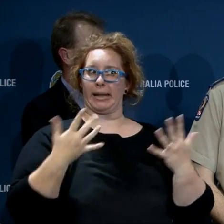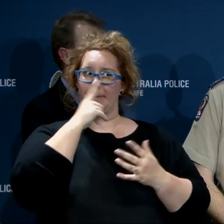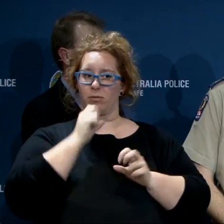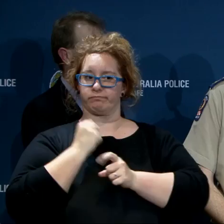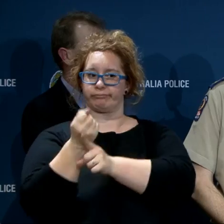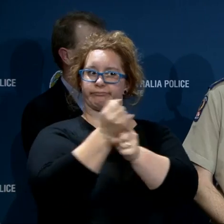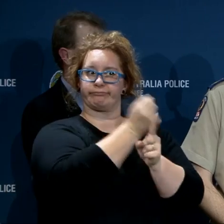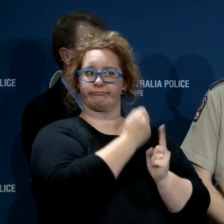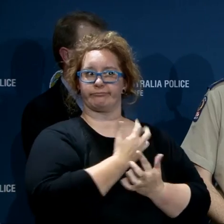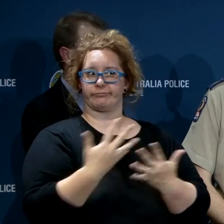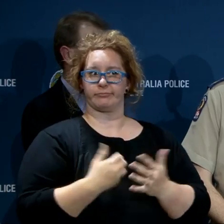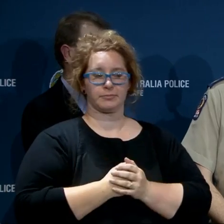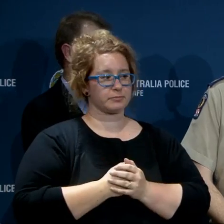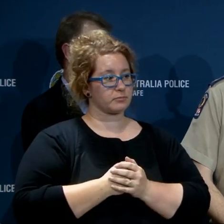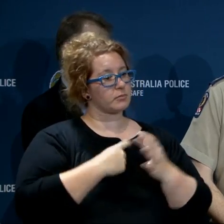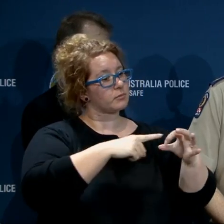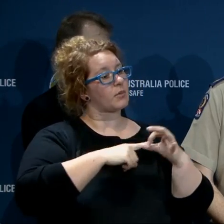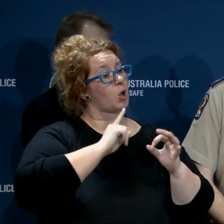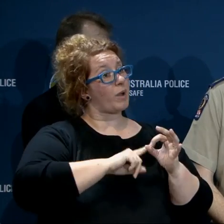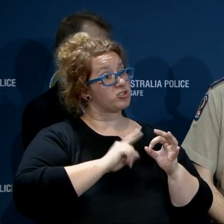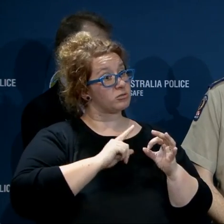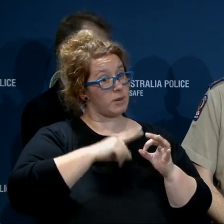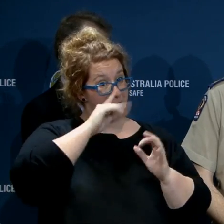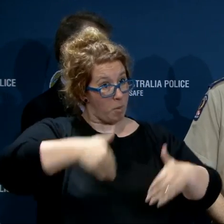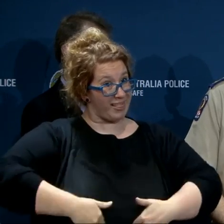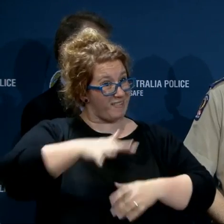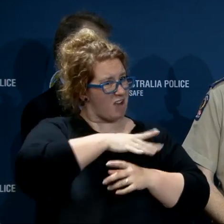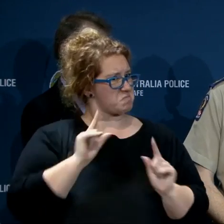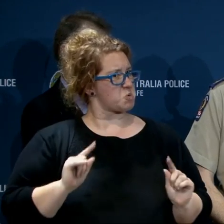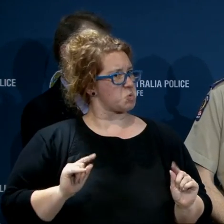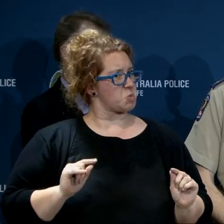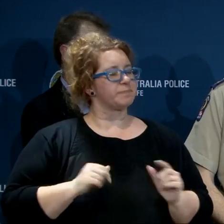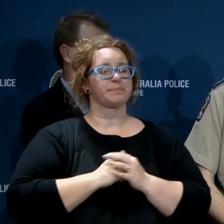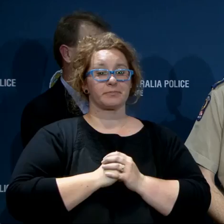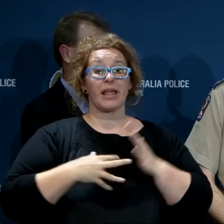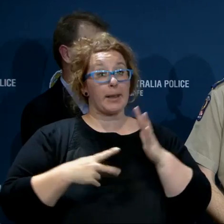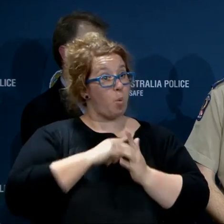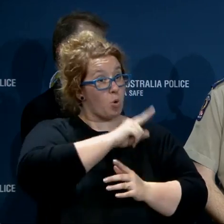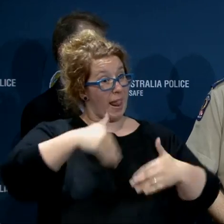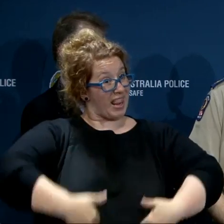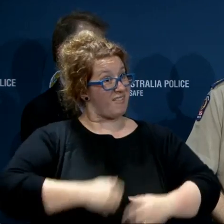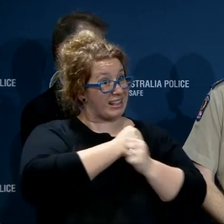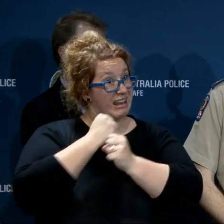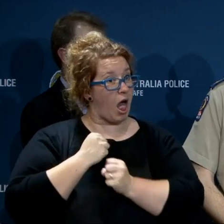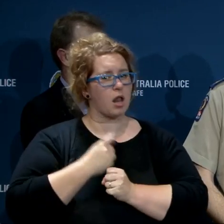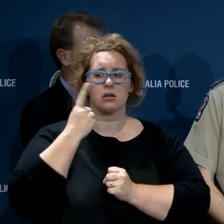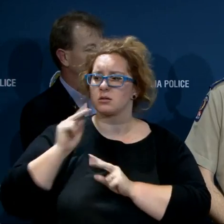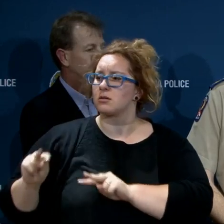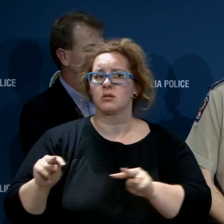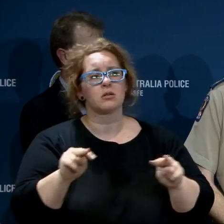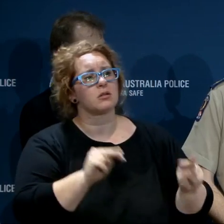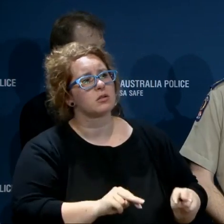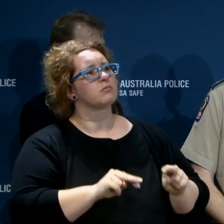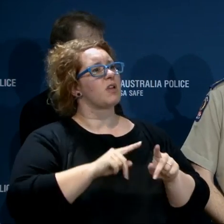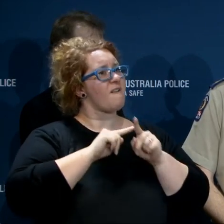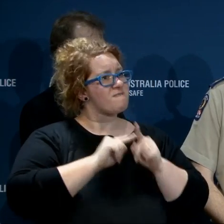What is the advice to people in that area of Padalawonga? So it's important that people maintain situational awareness, stay abreast of any warnings, follow